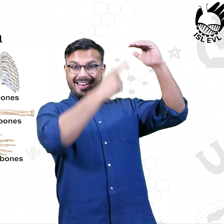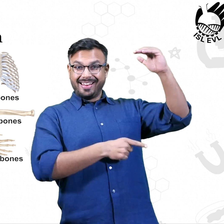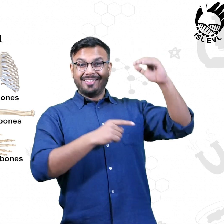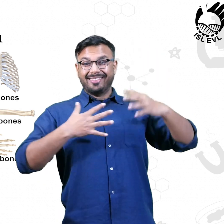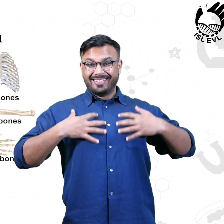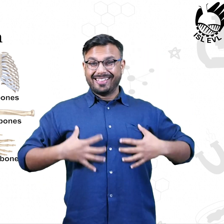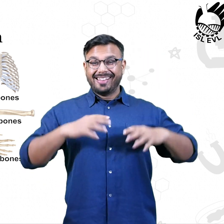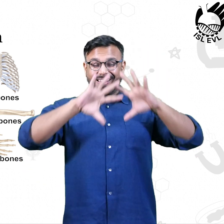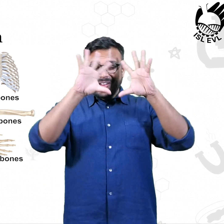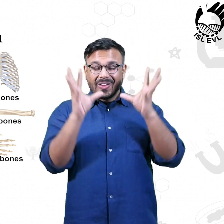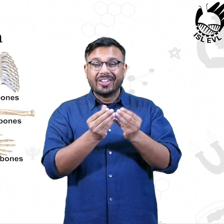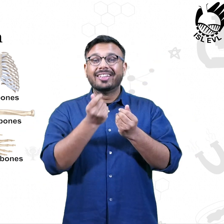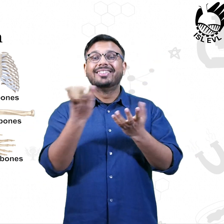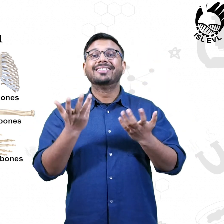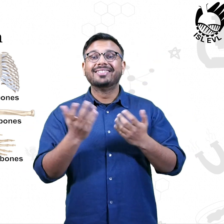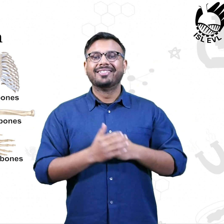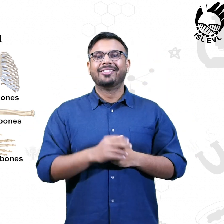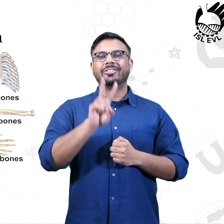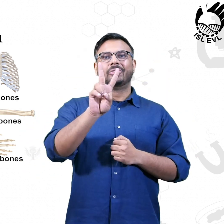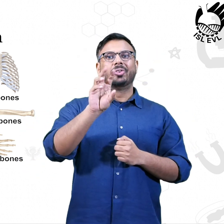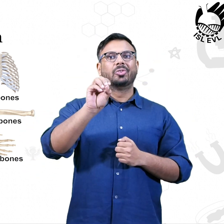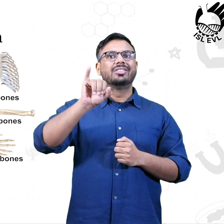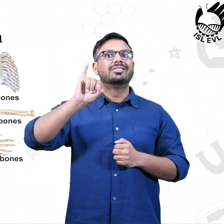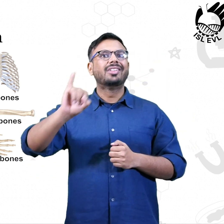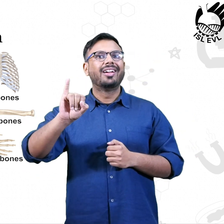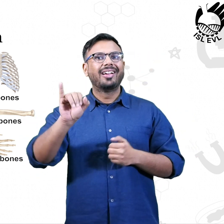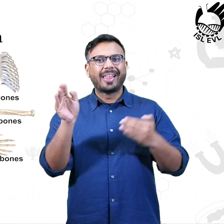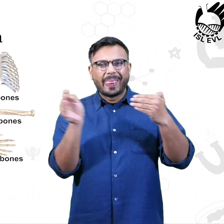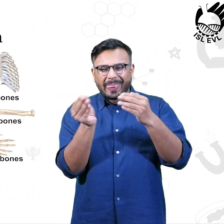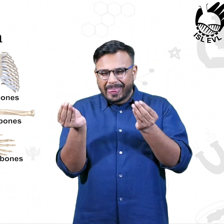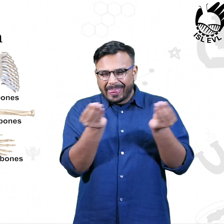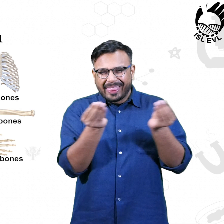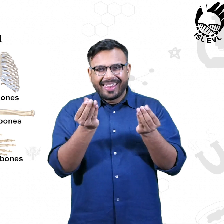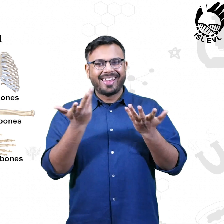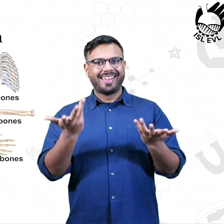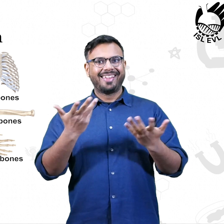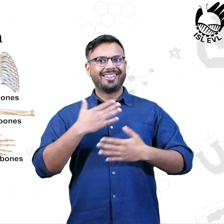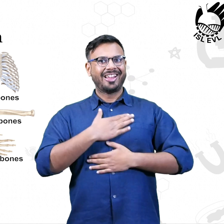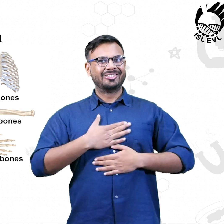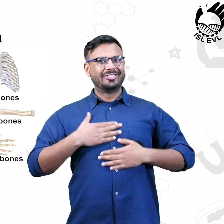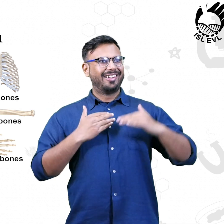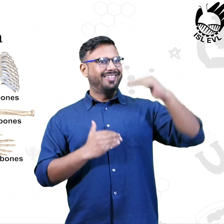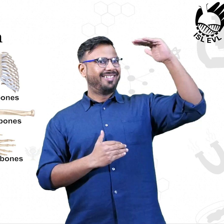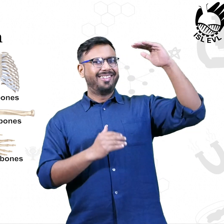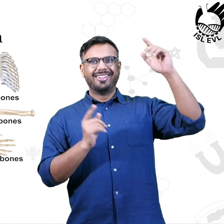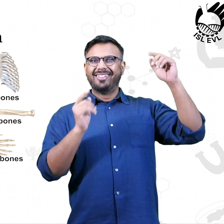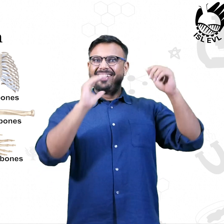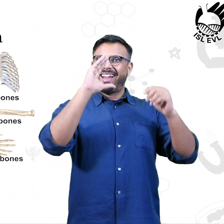this number comes down to 206. Isn't that interesting that we have more bones in our body when